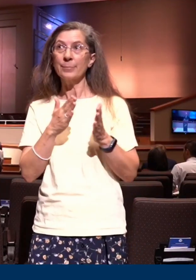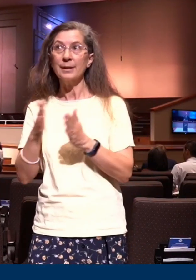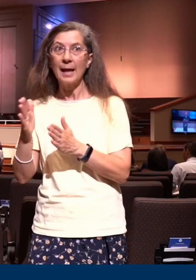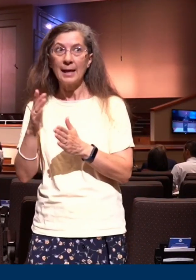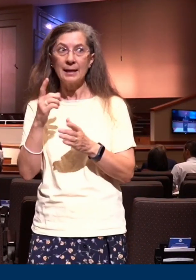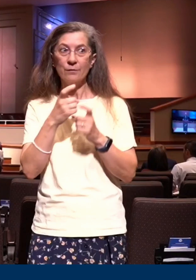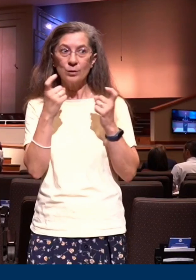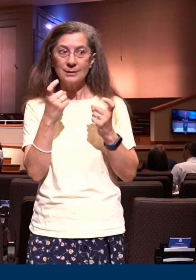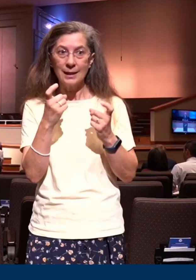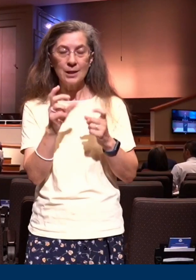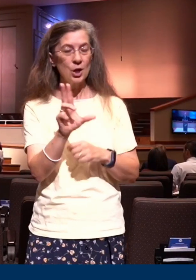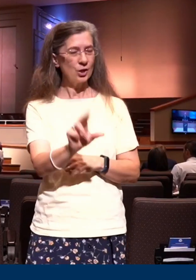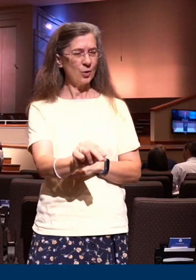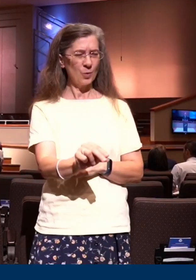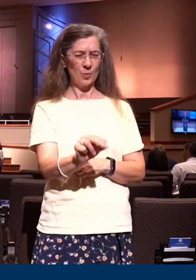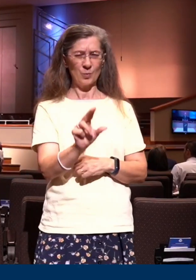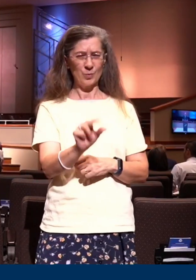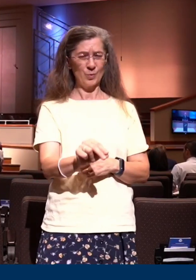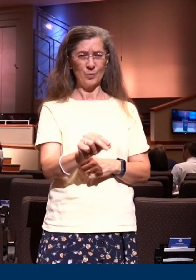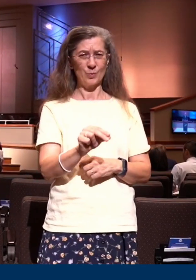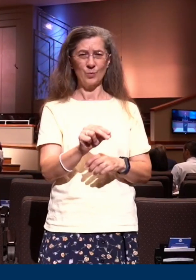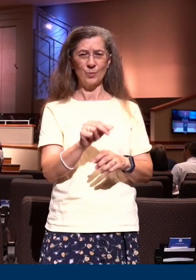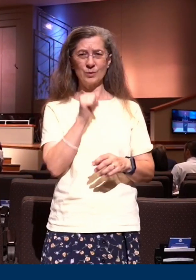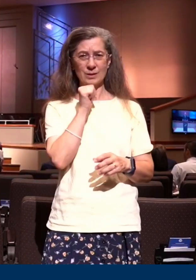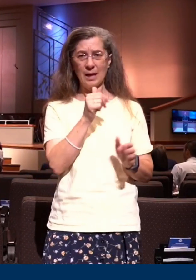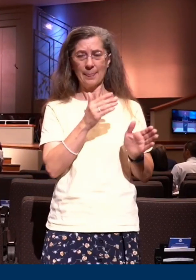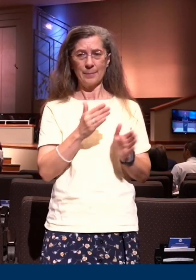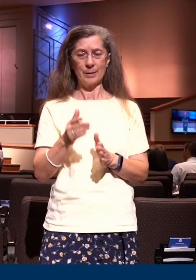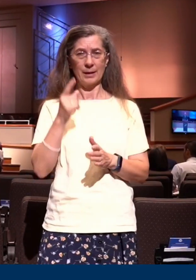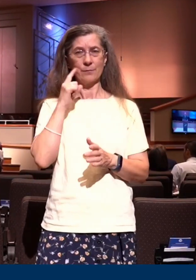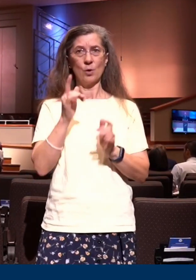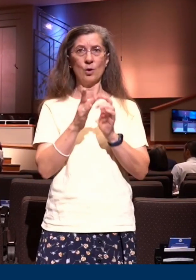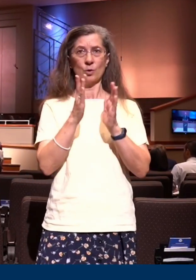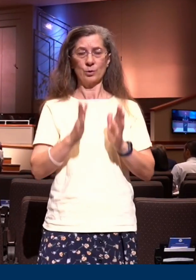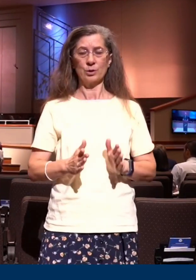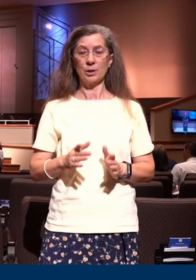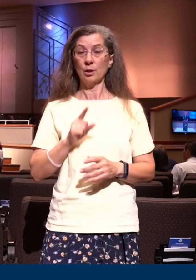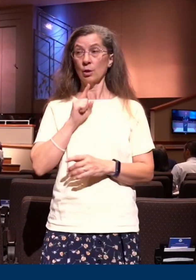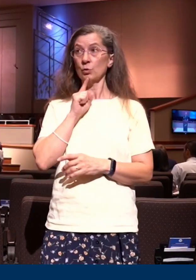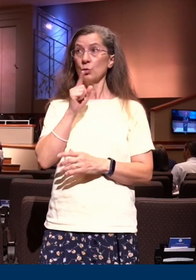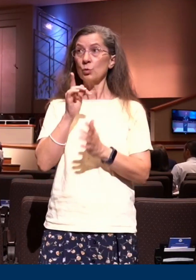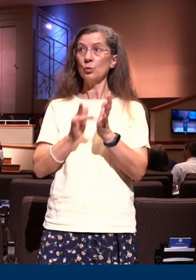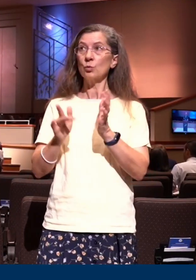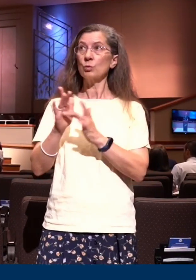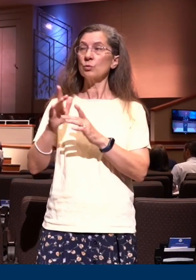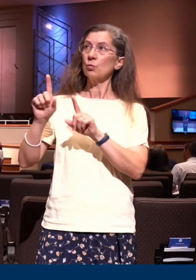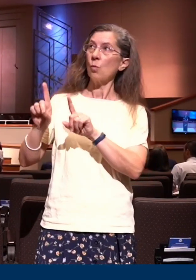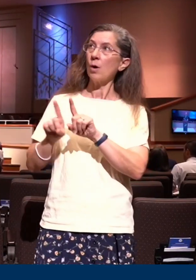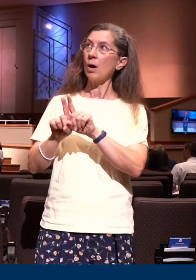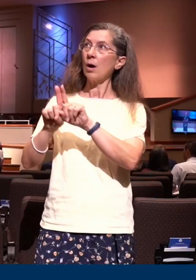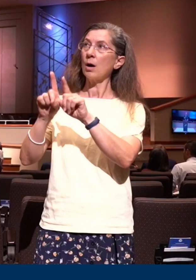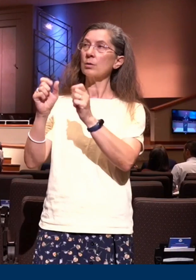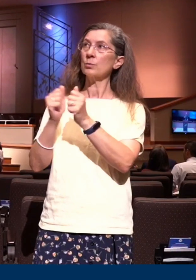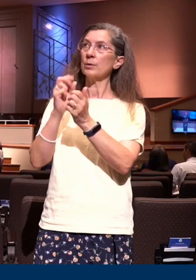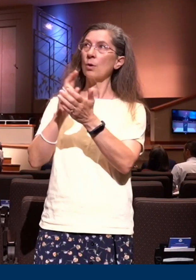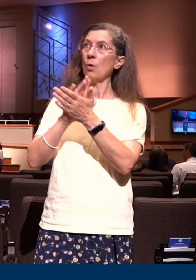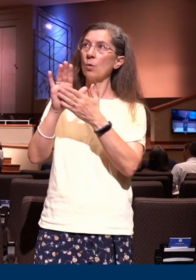mark of a true Christian. A true Christian is someone that is walking in the Spirit, reckoning